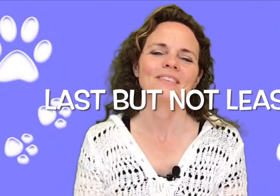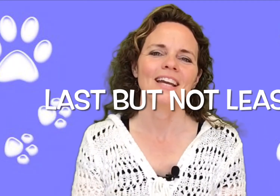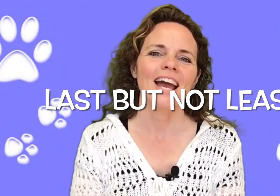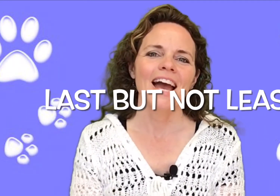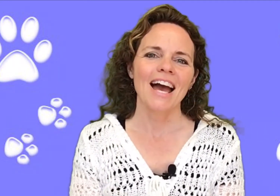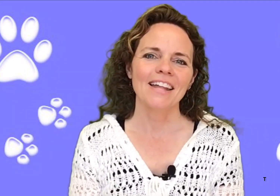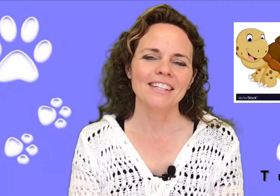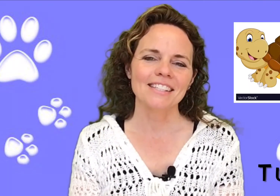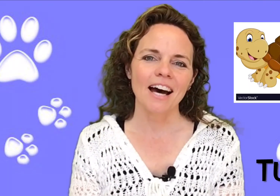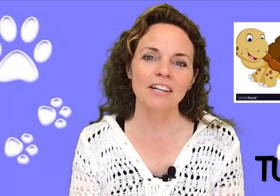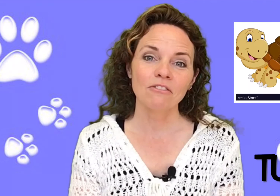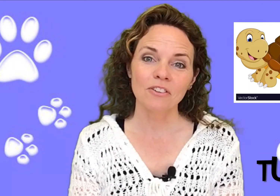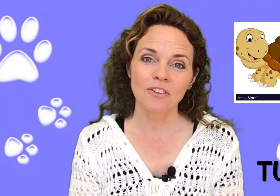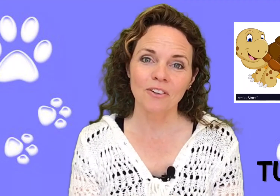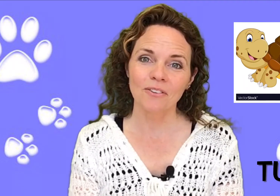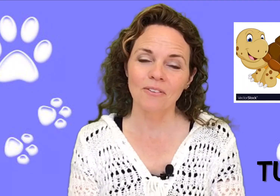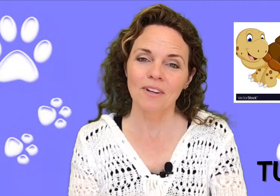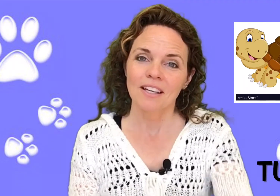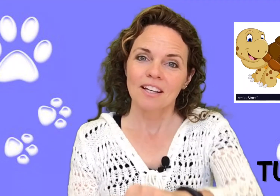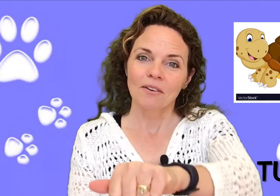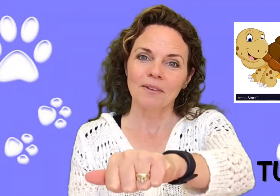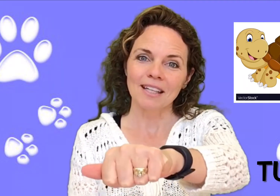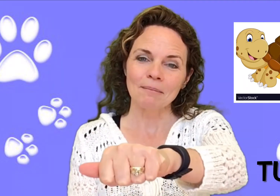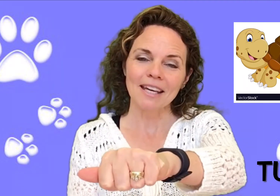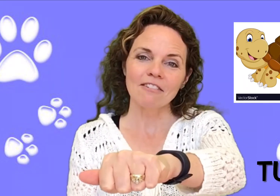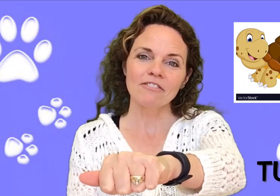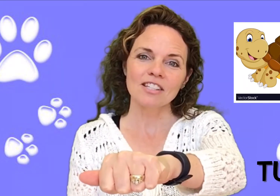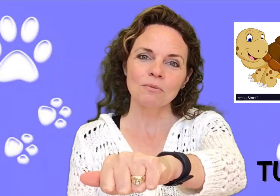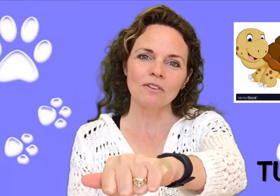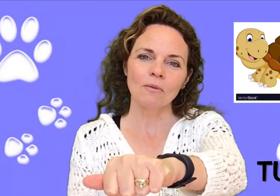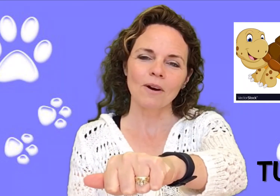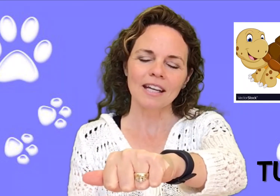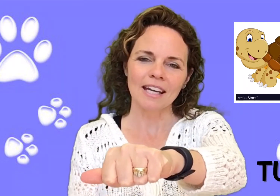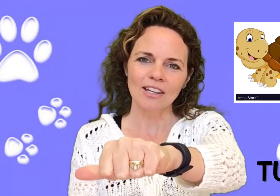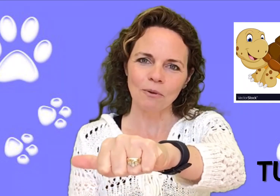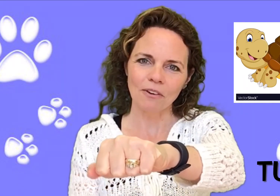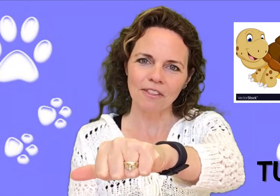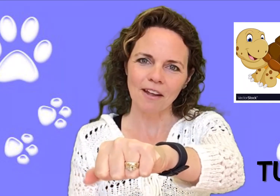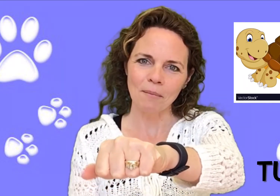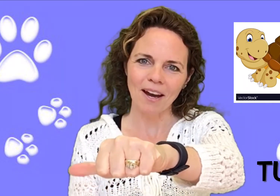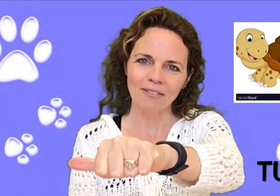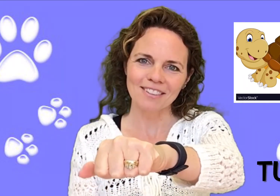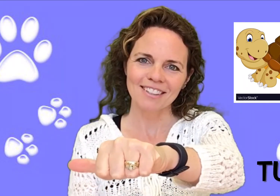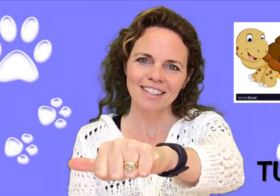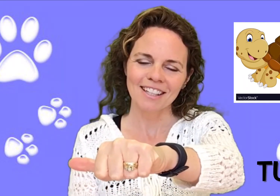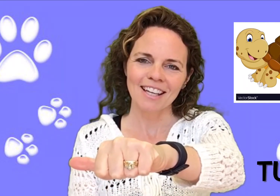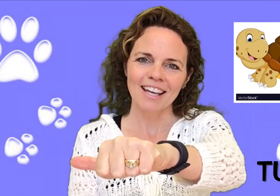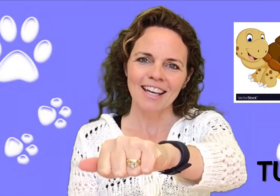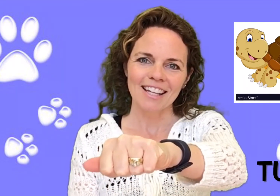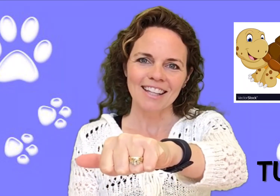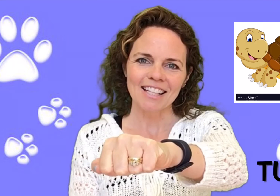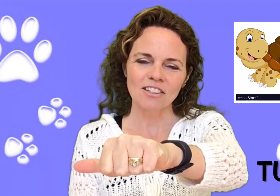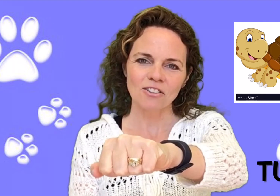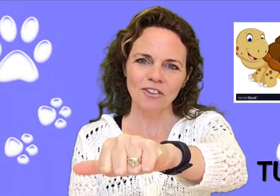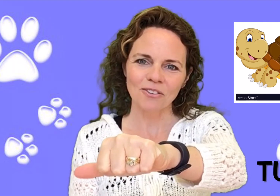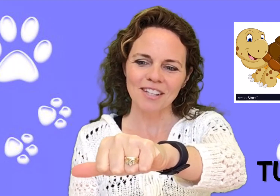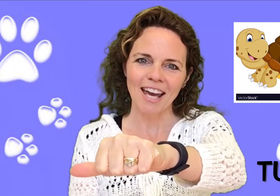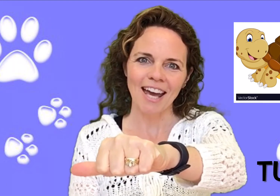And the sign for turtle, we can make a fist with our one hand with our thumb out. That's the turtle's head.